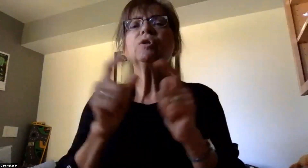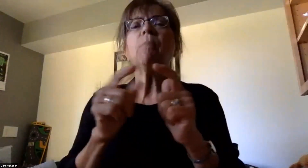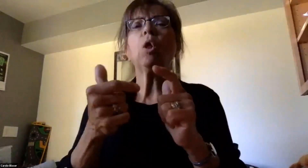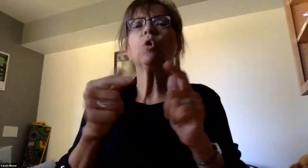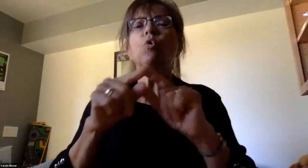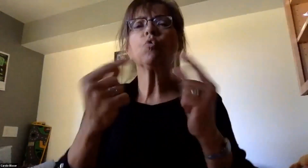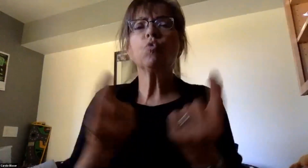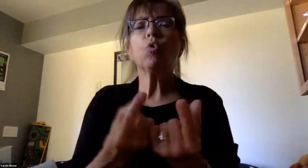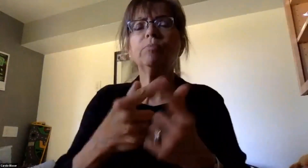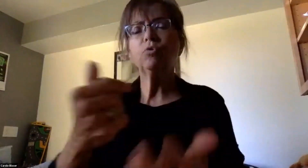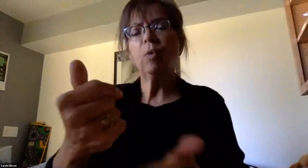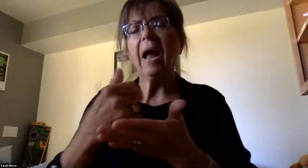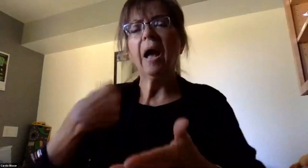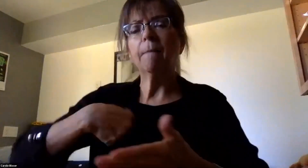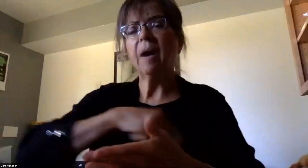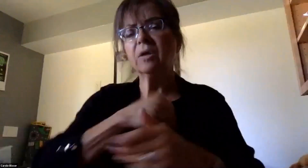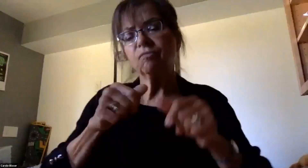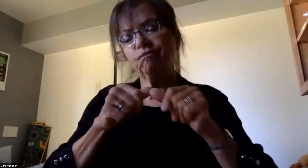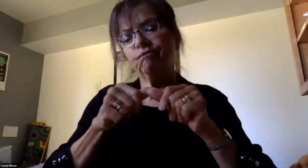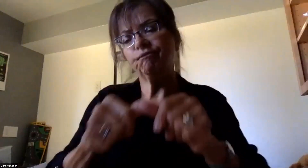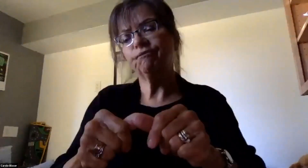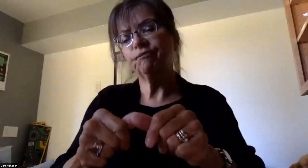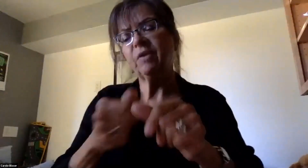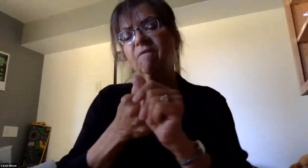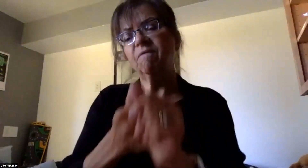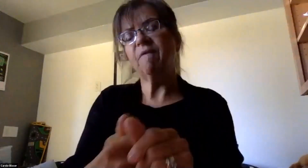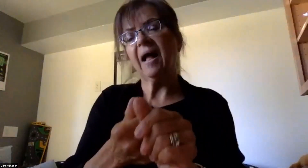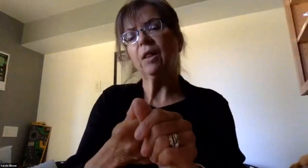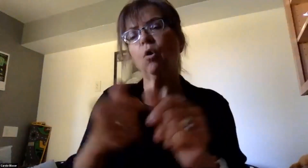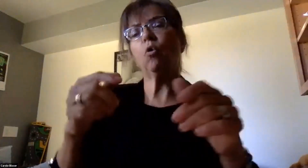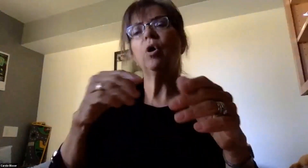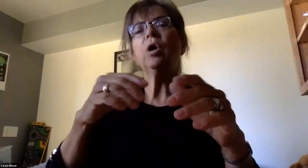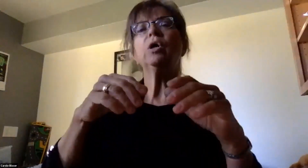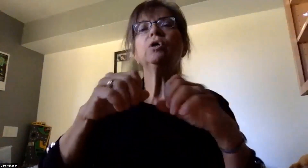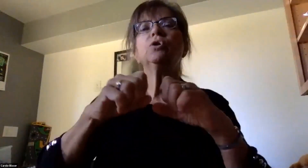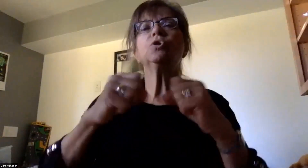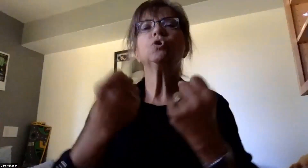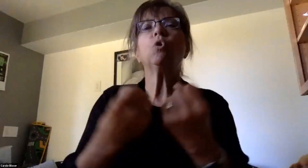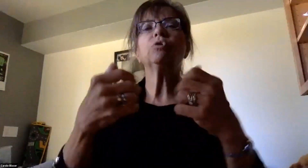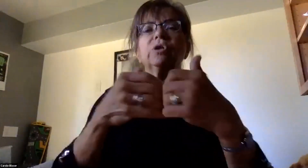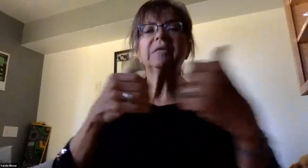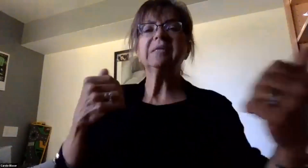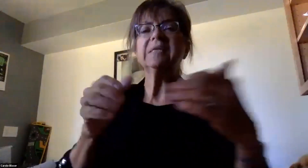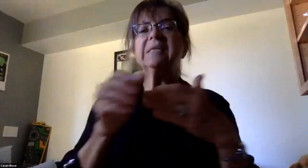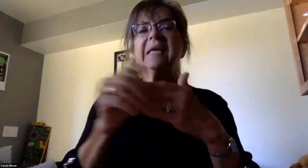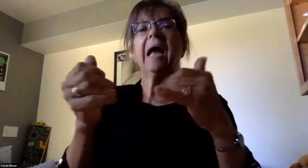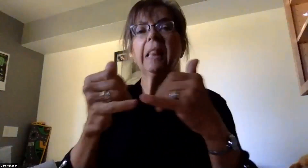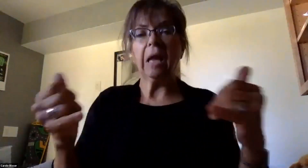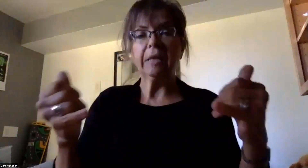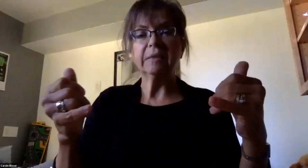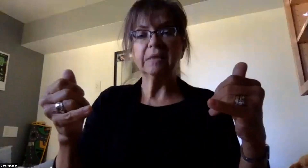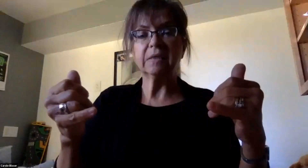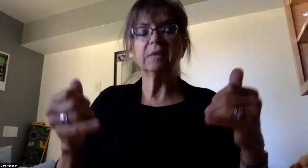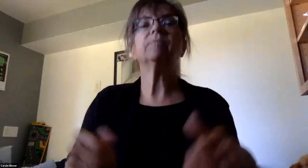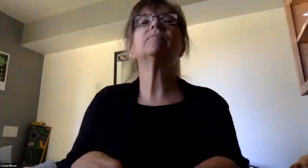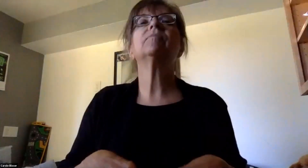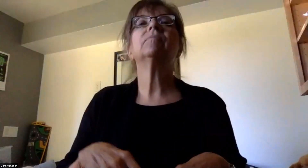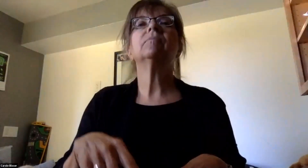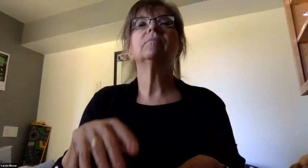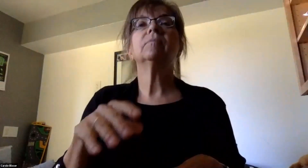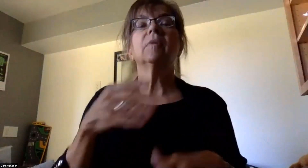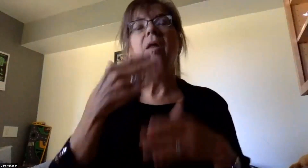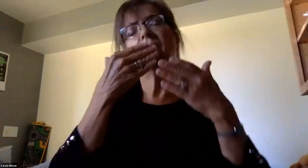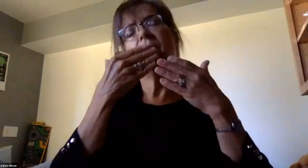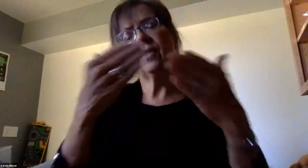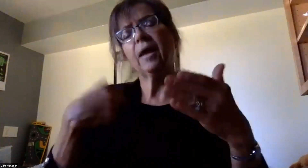with us adhering to social distancing guidelines within the classroom and on the school bus. So with that, once again, thank